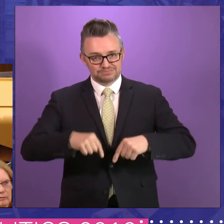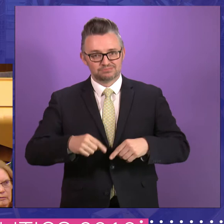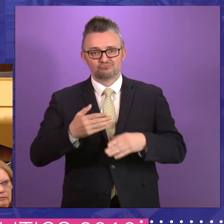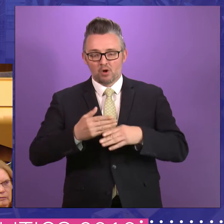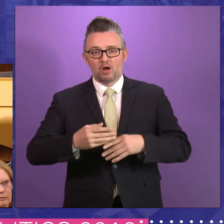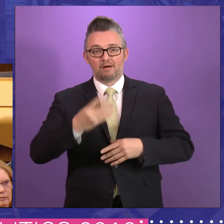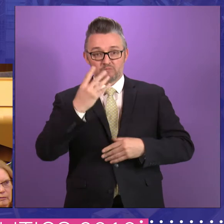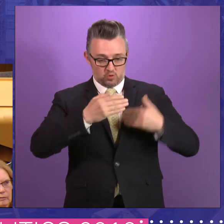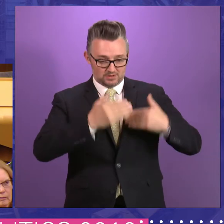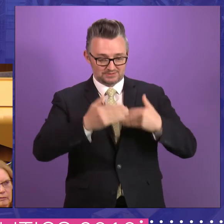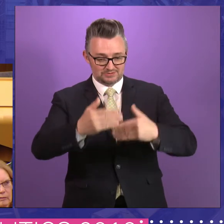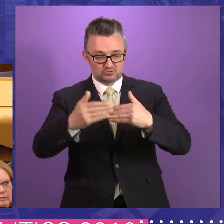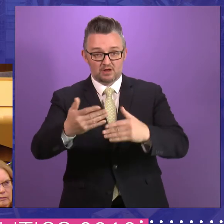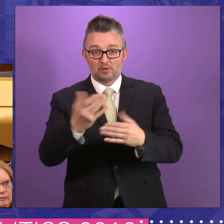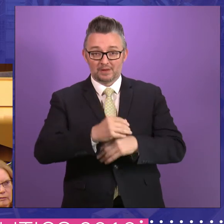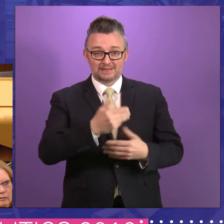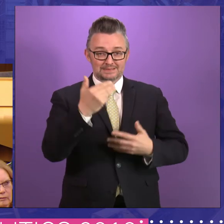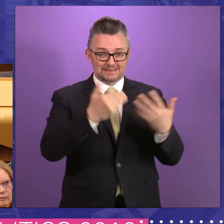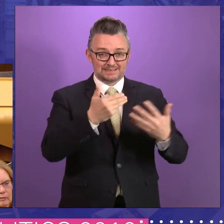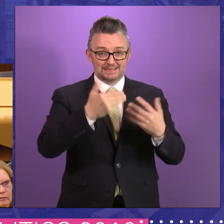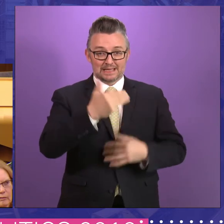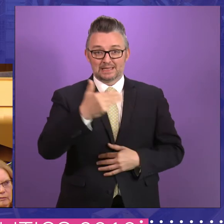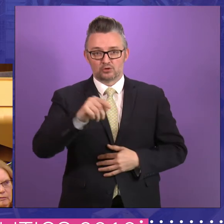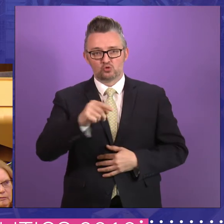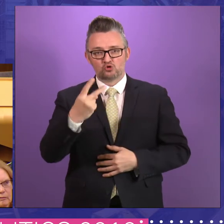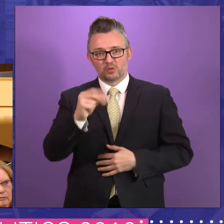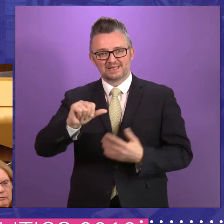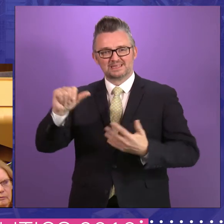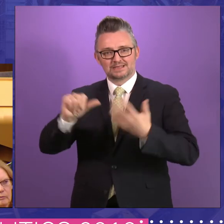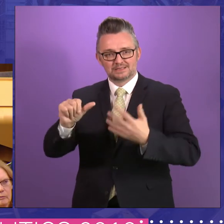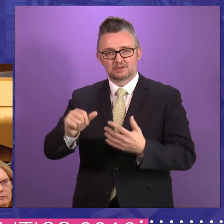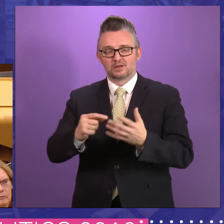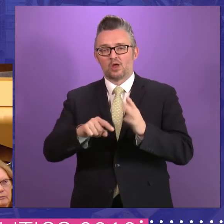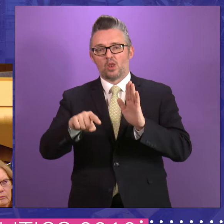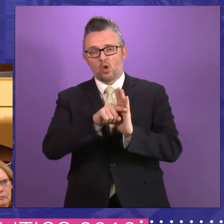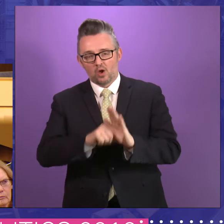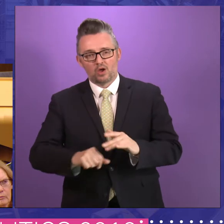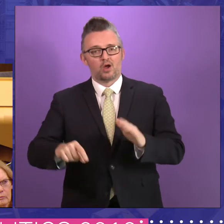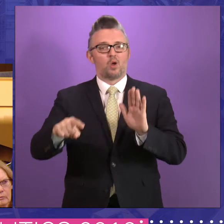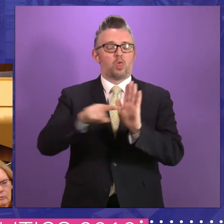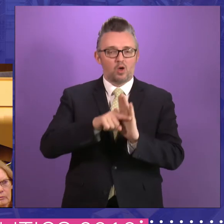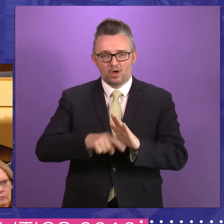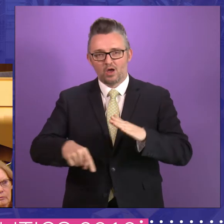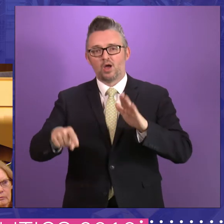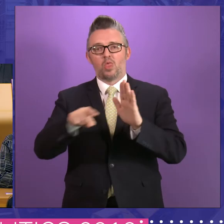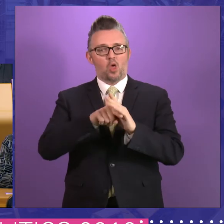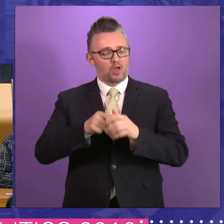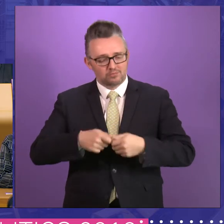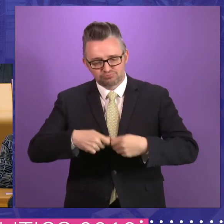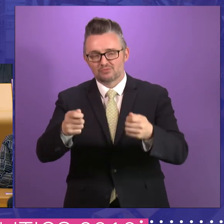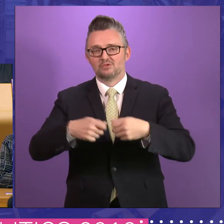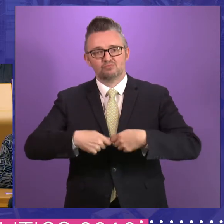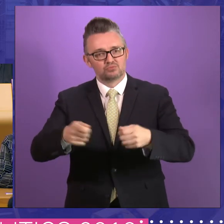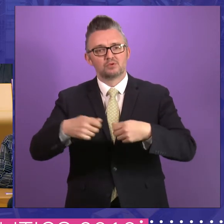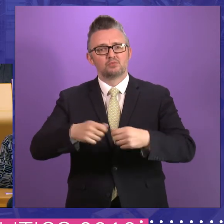from 1999 to 2016. And it was one piece of legislation after another, it just kept churning and churning out. So